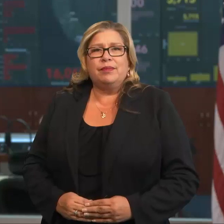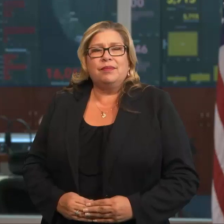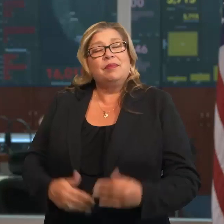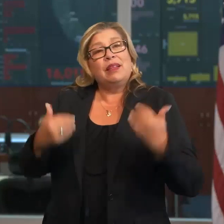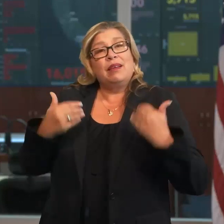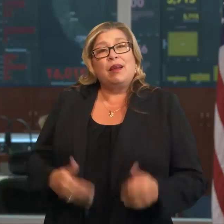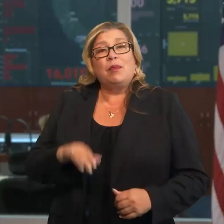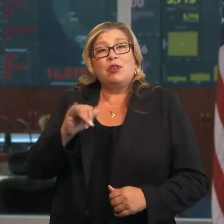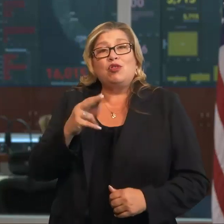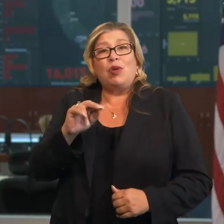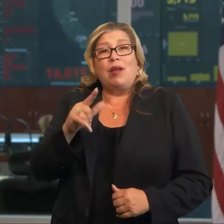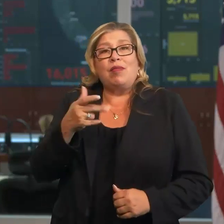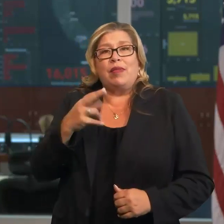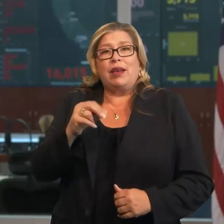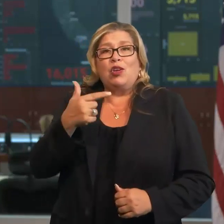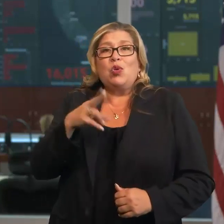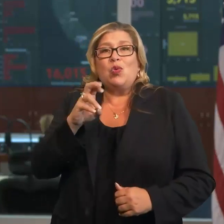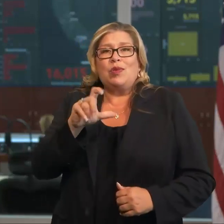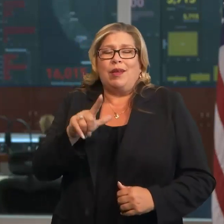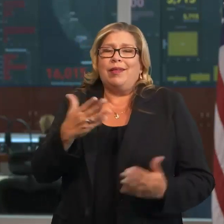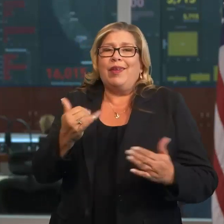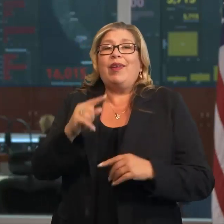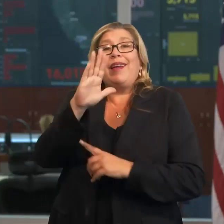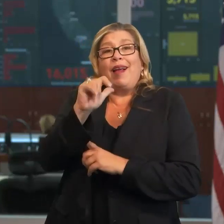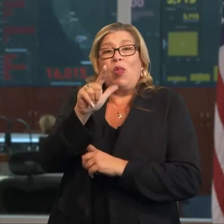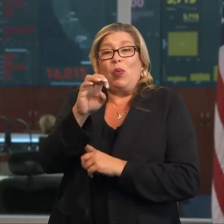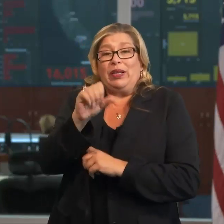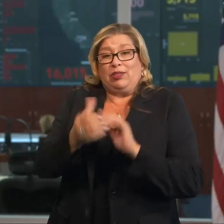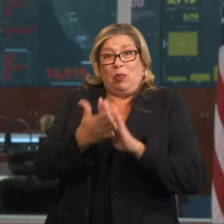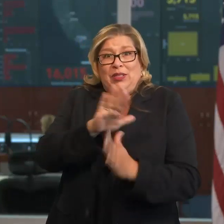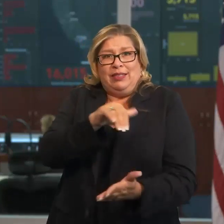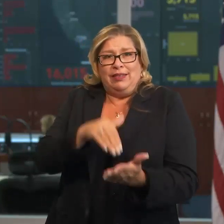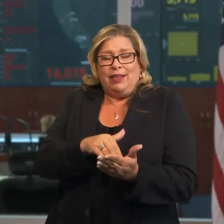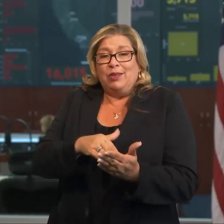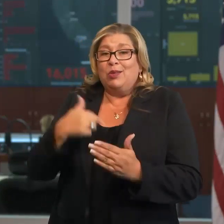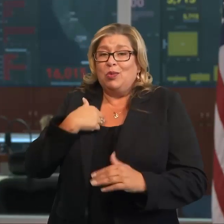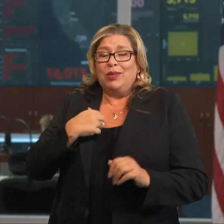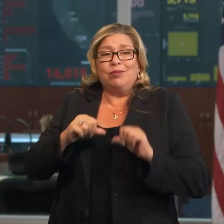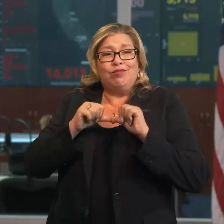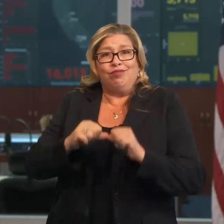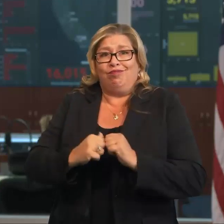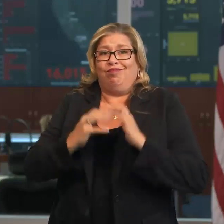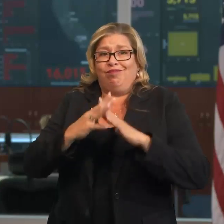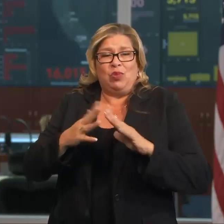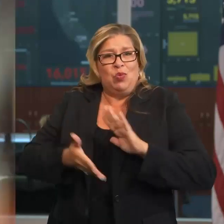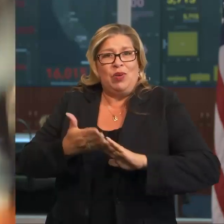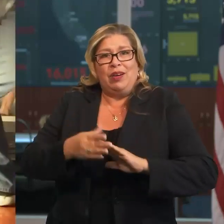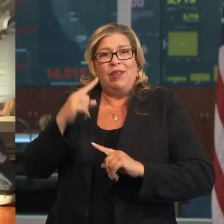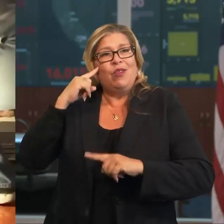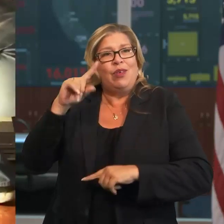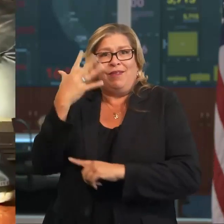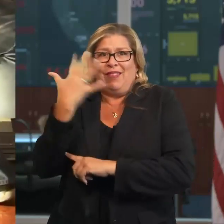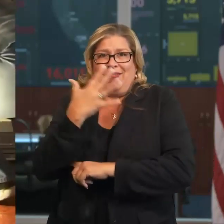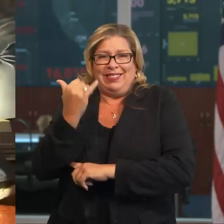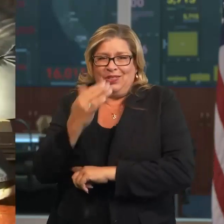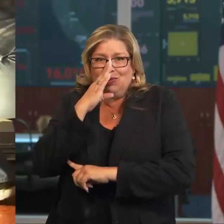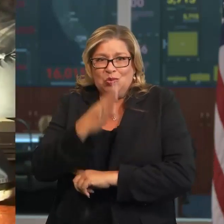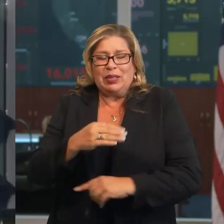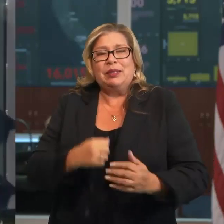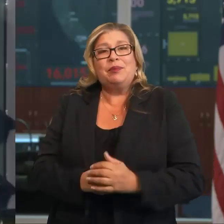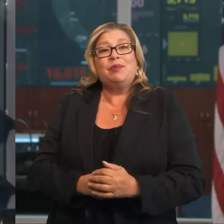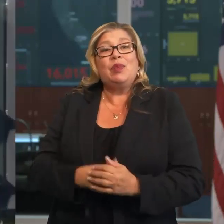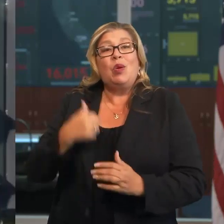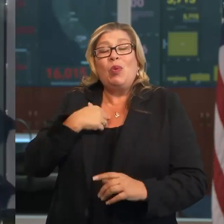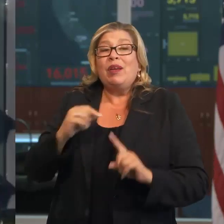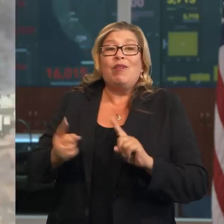I'm Jonathan Goodell here at the State Operations Center which remains activated for the fifth consecutive day initially in response to the public